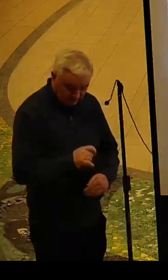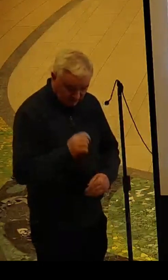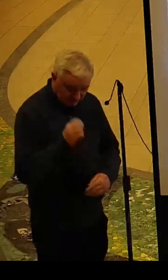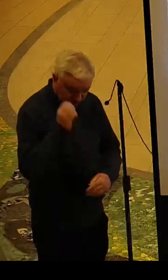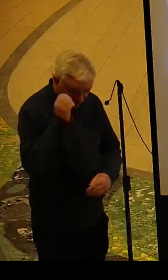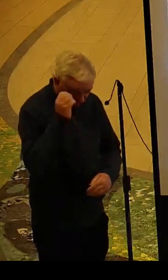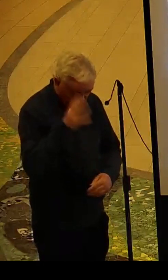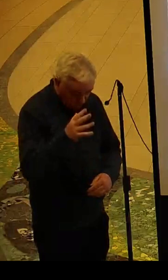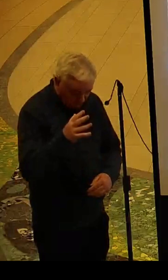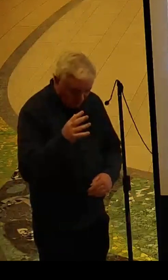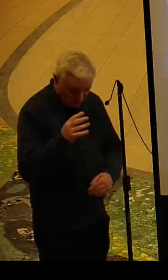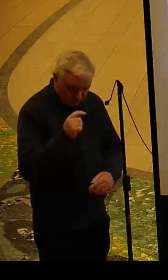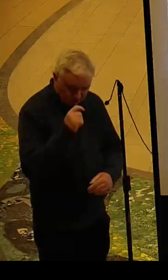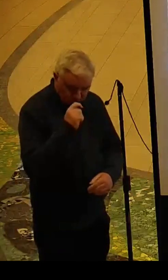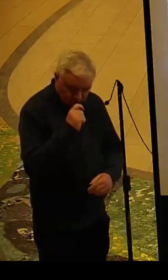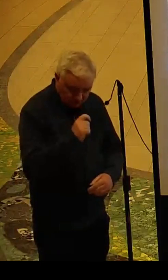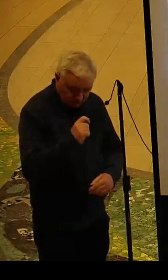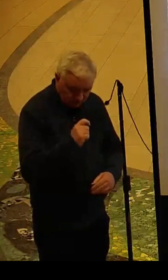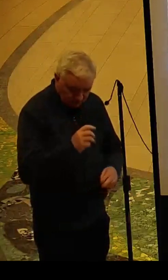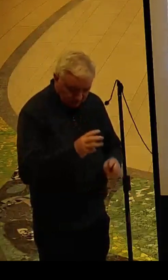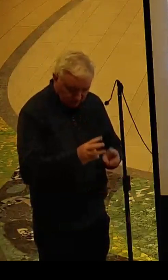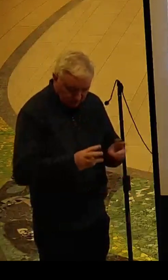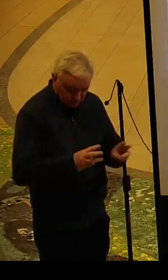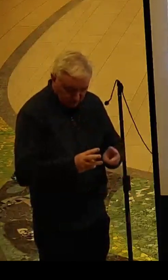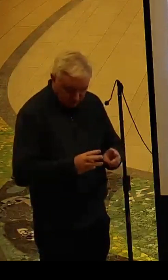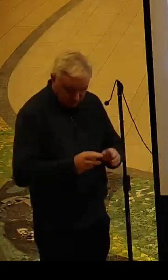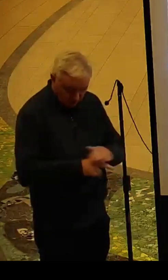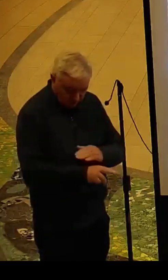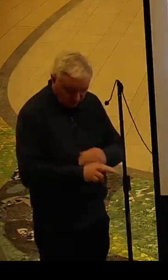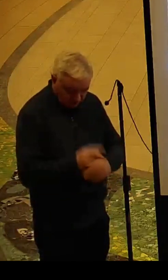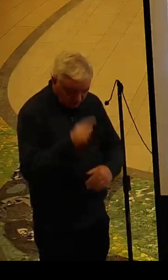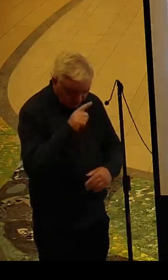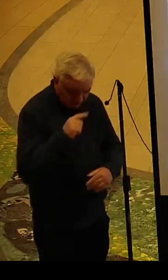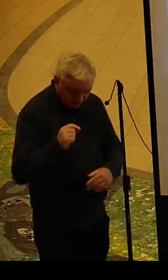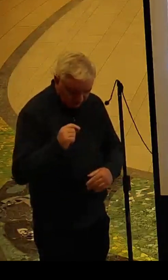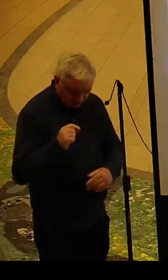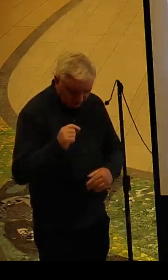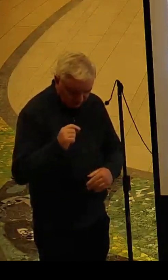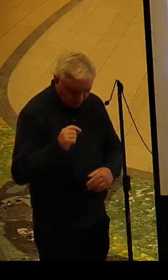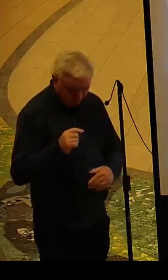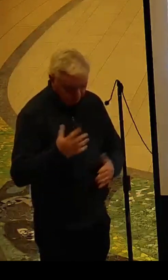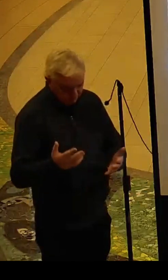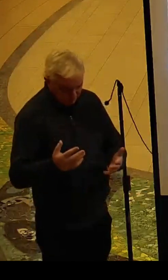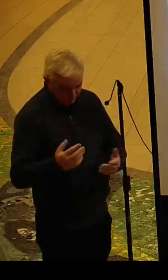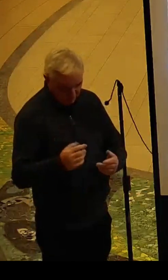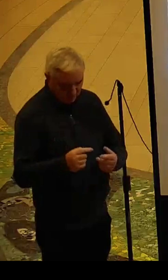It's too dangerous to tell the workers' names.